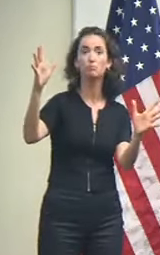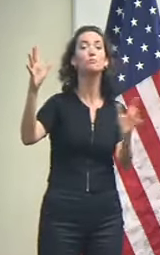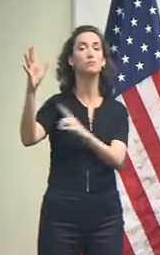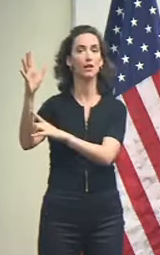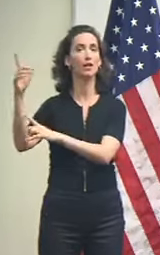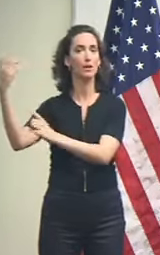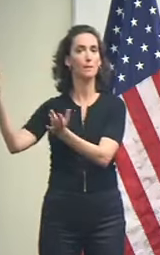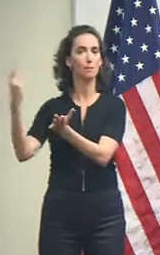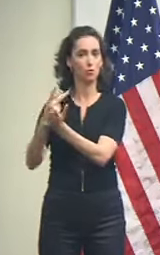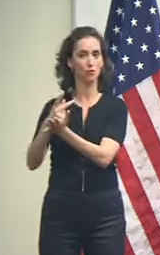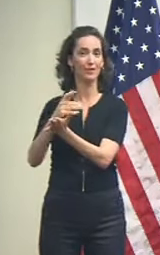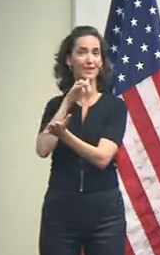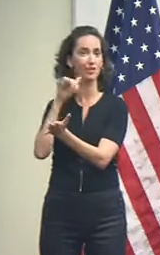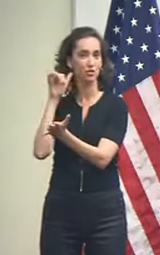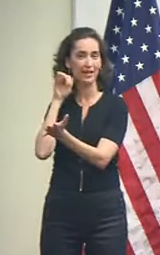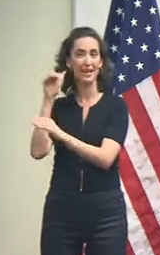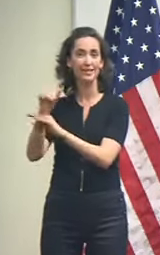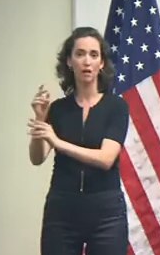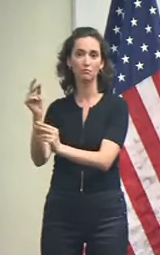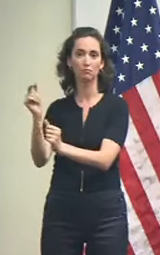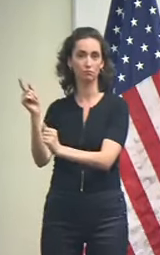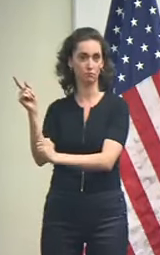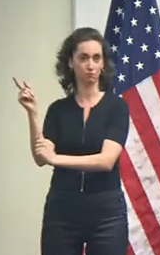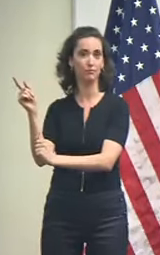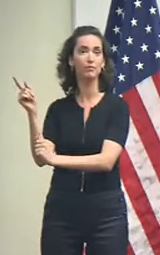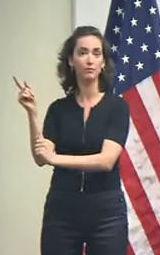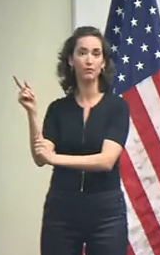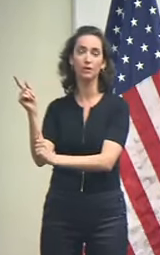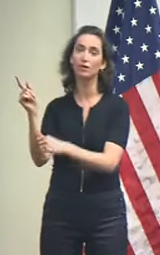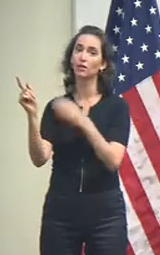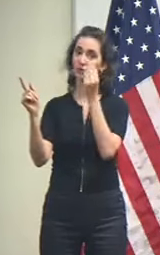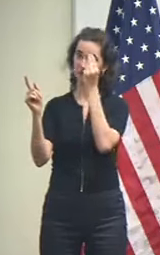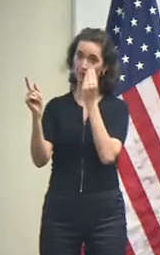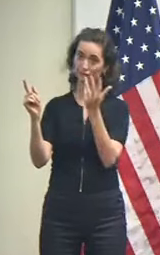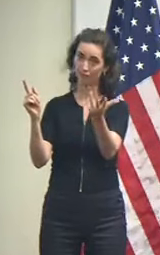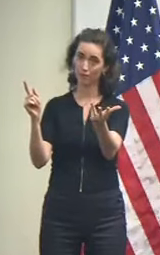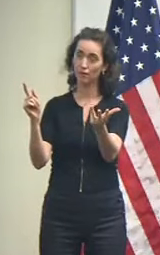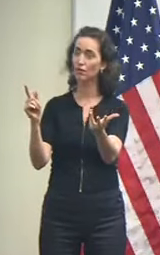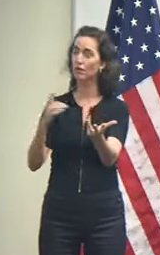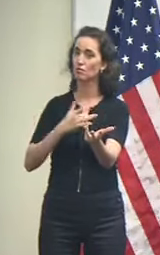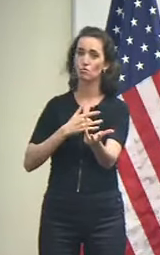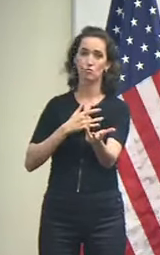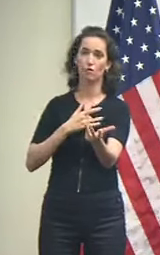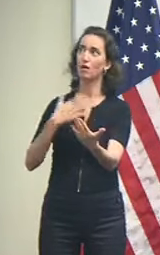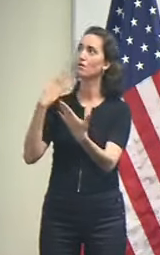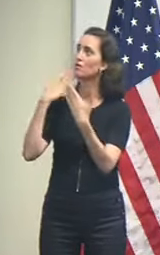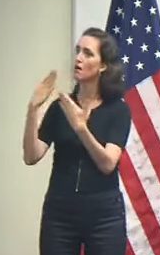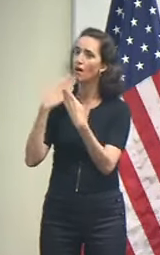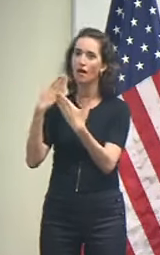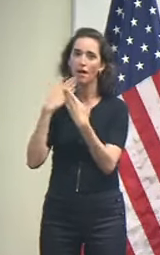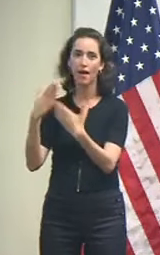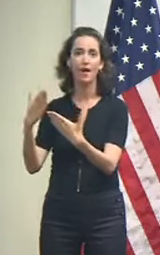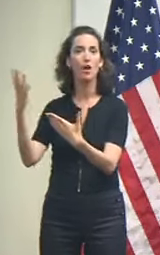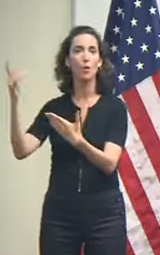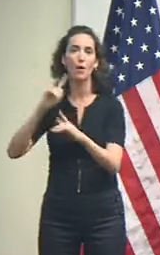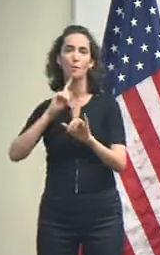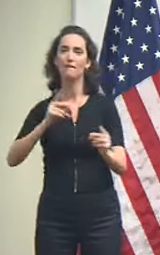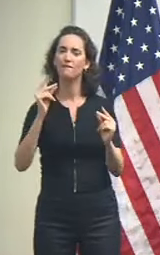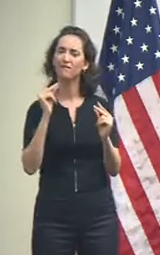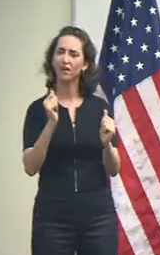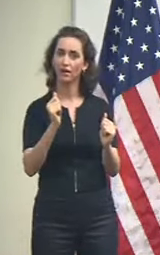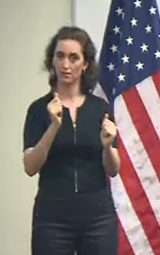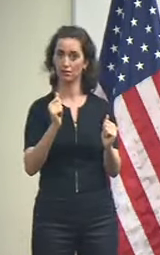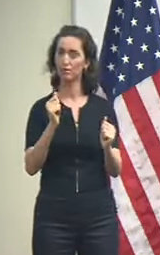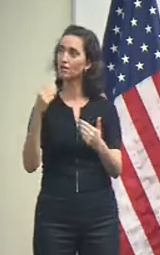yesterday evening, and I want to say how appreciative we are for that quick response,